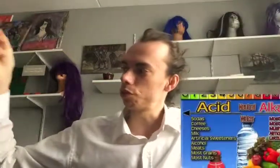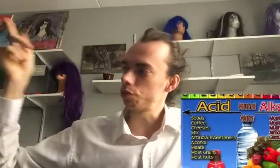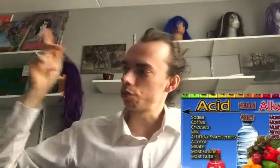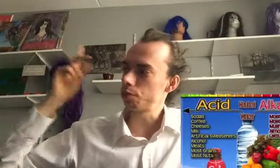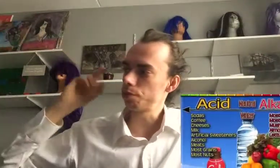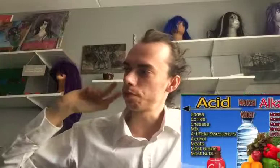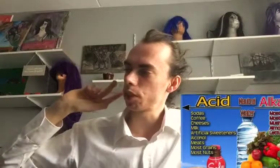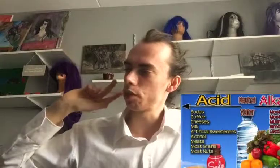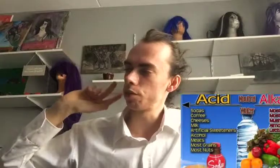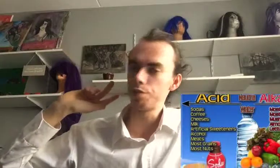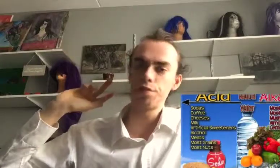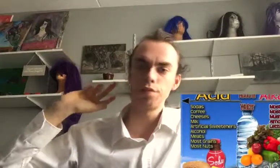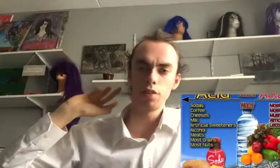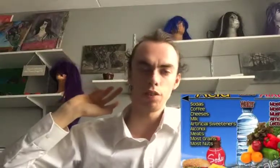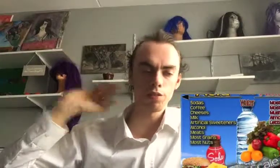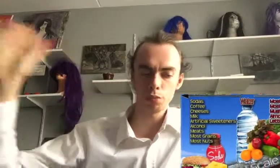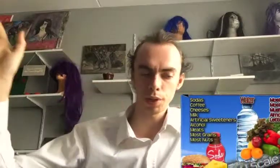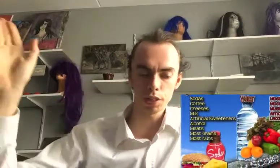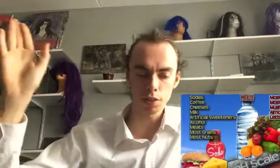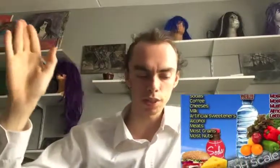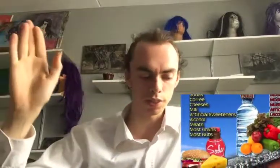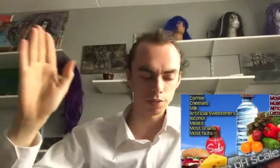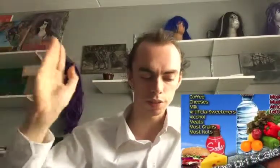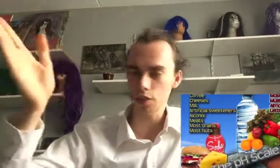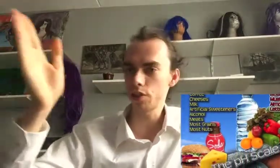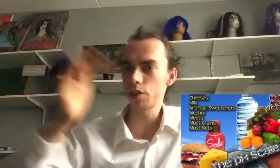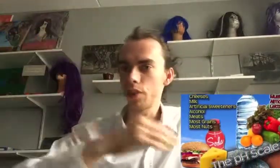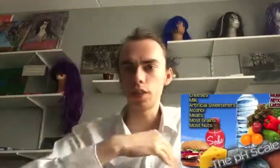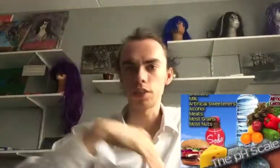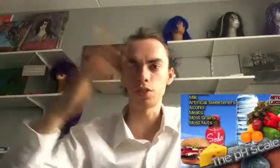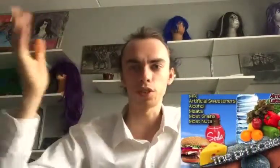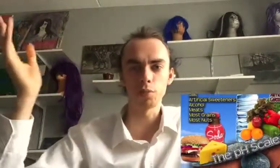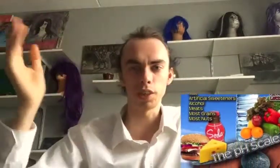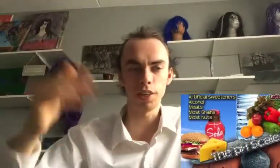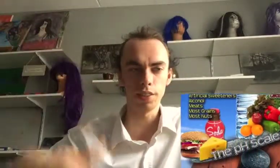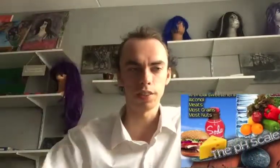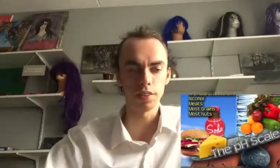food based diet, vegetarian diet or something like that.